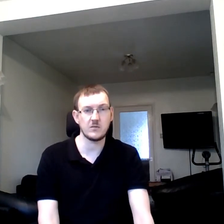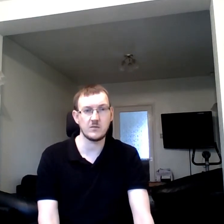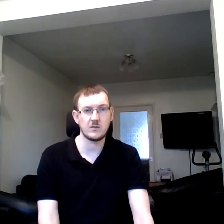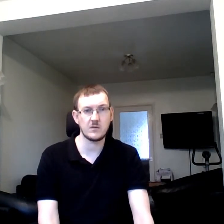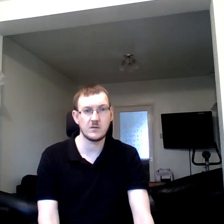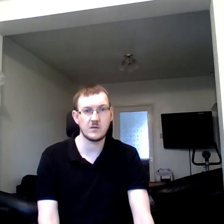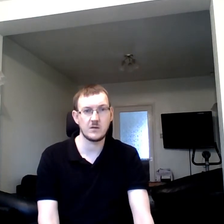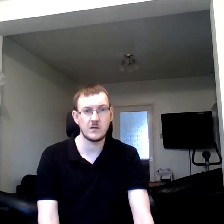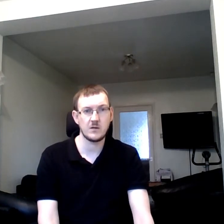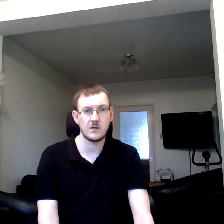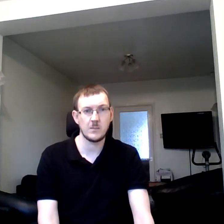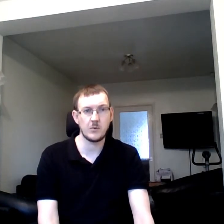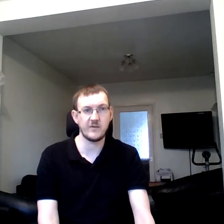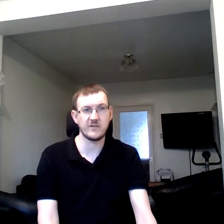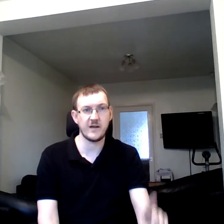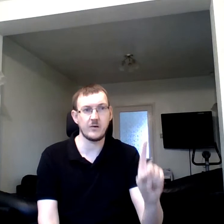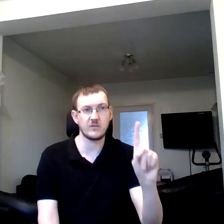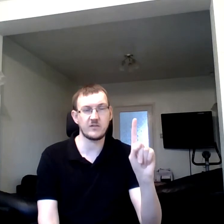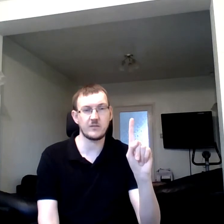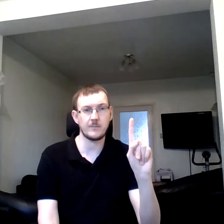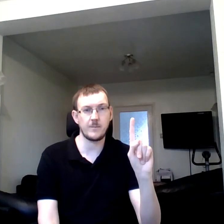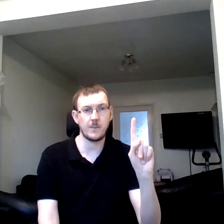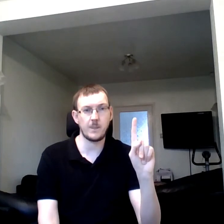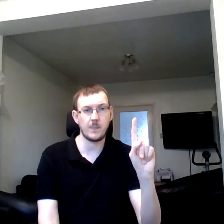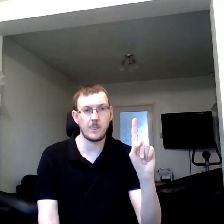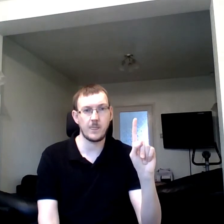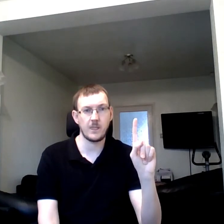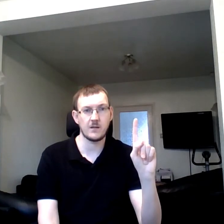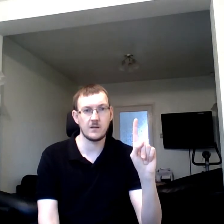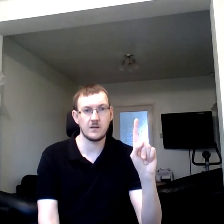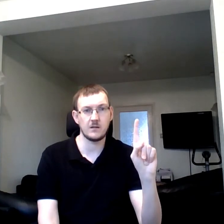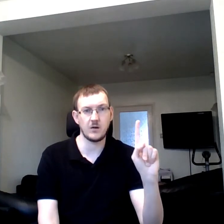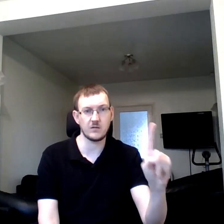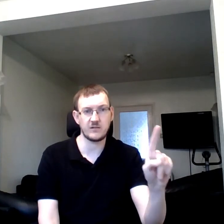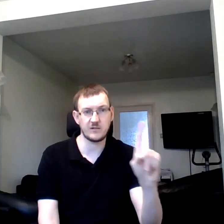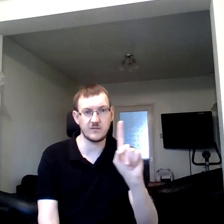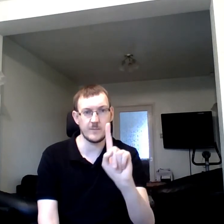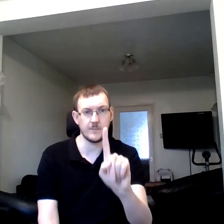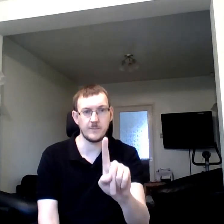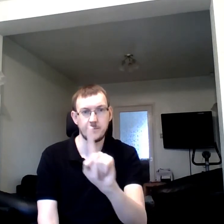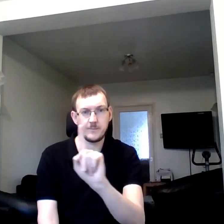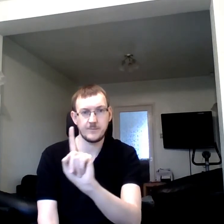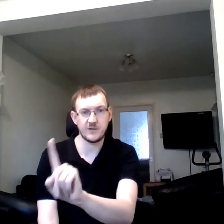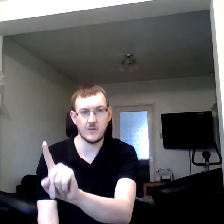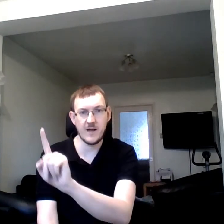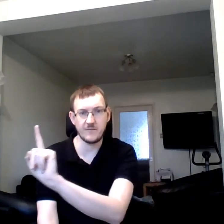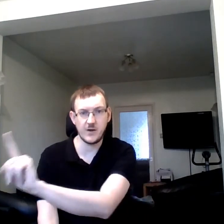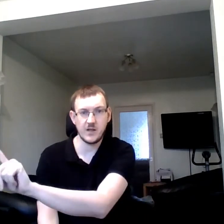point out lots of them. So every.